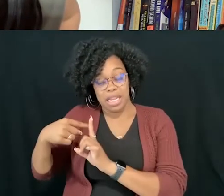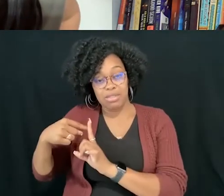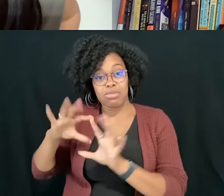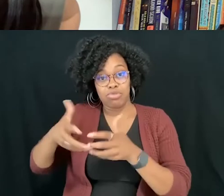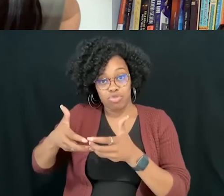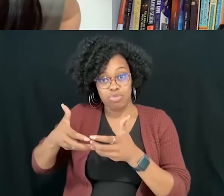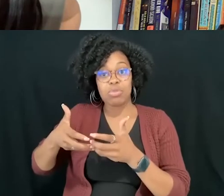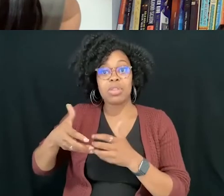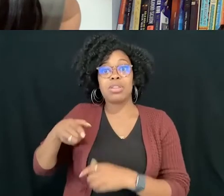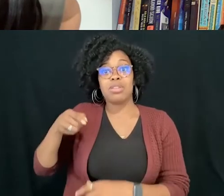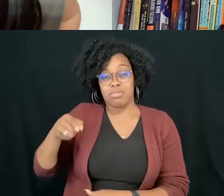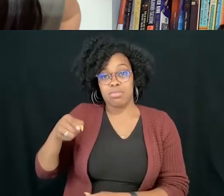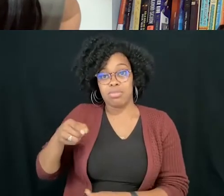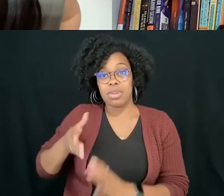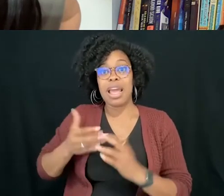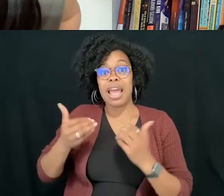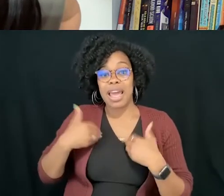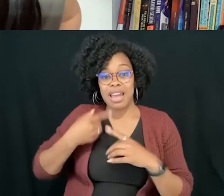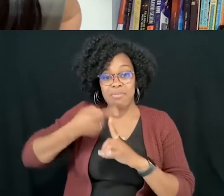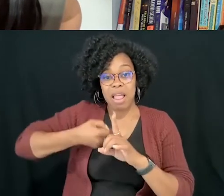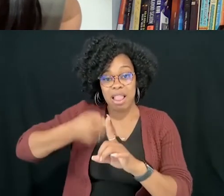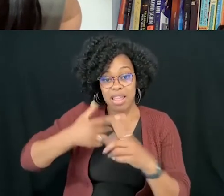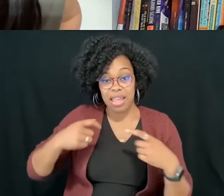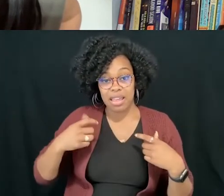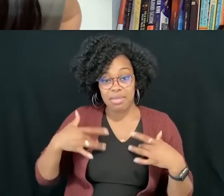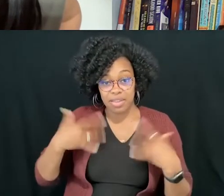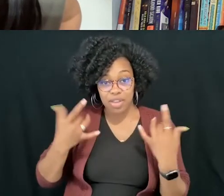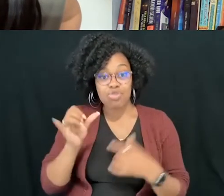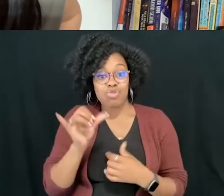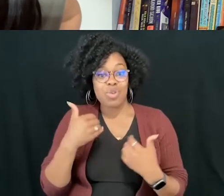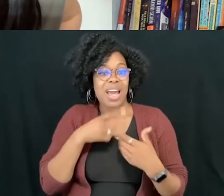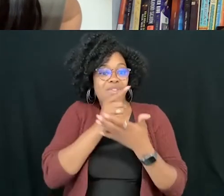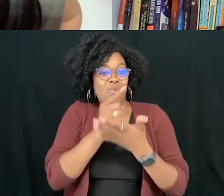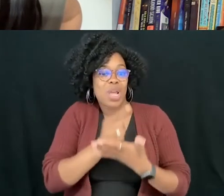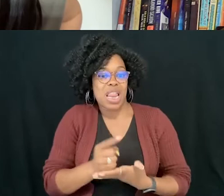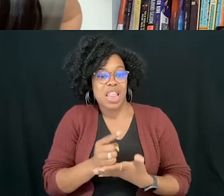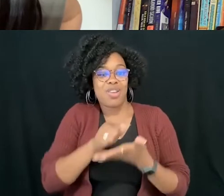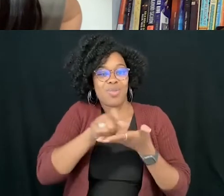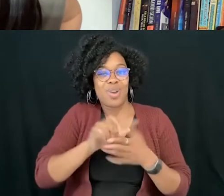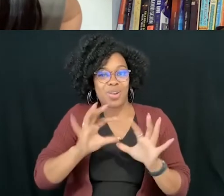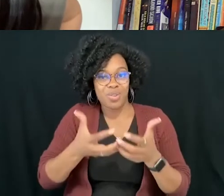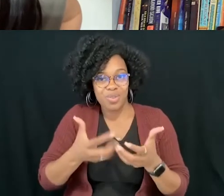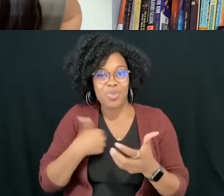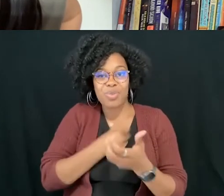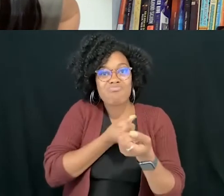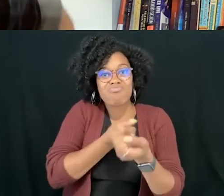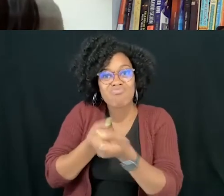WordUp that hosts monthly events and a weekly writing group. We are great supporters of the work that Corey and Melissa do and are excited for,